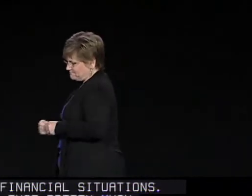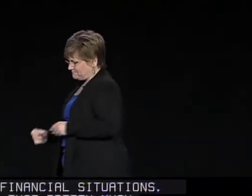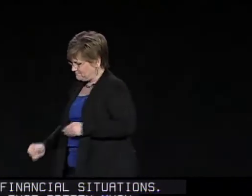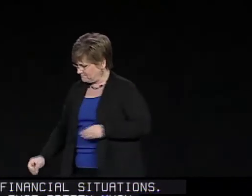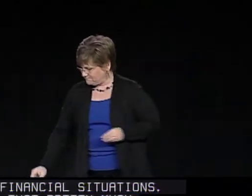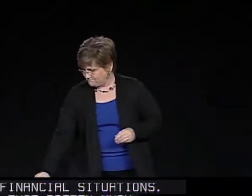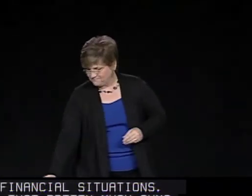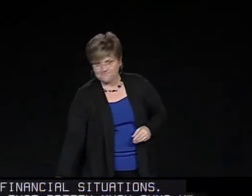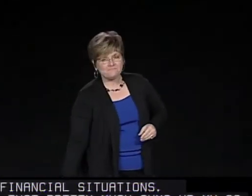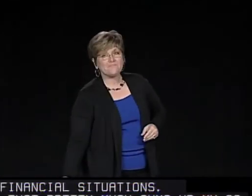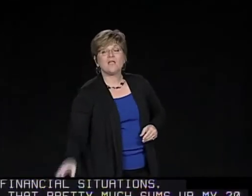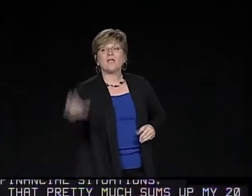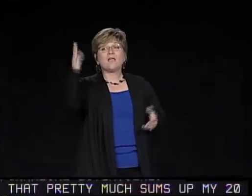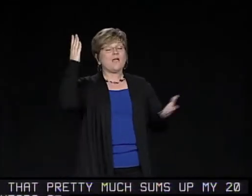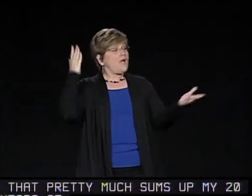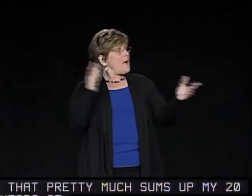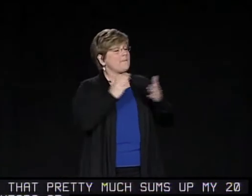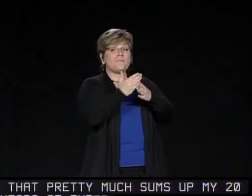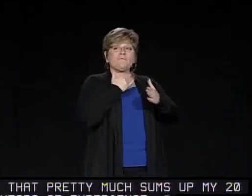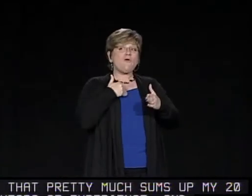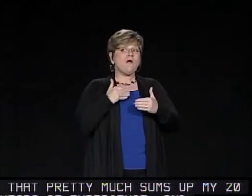me share with you what my vision is for the future of NAD.